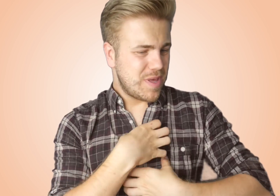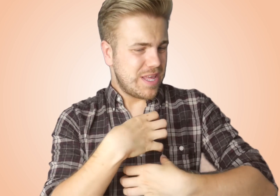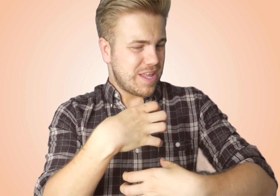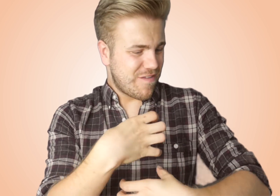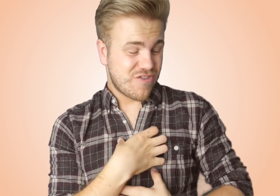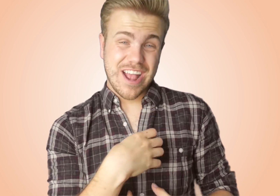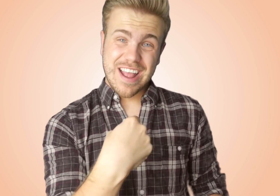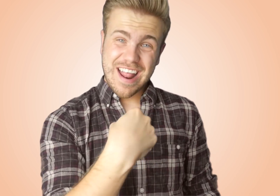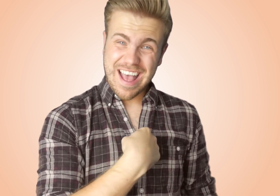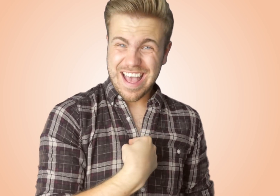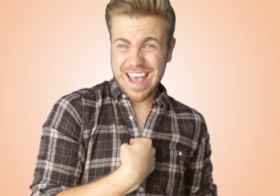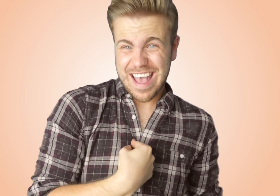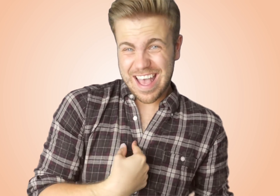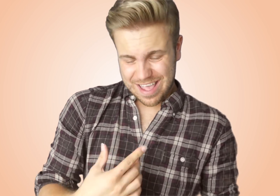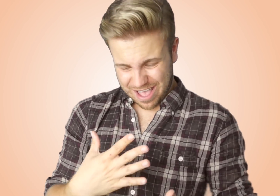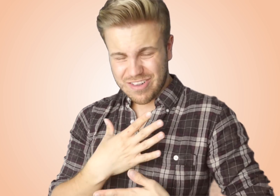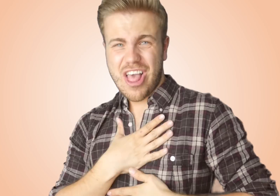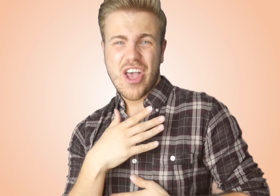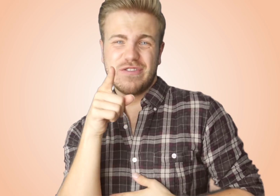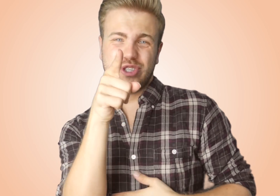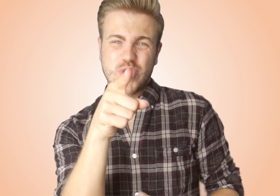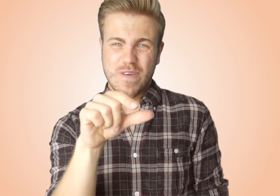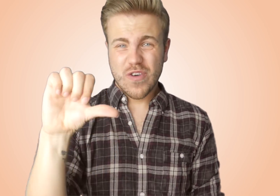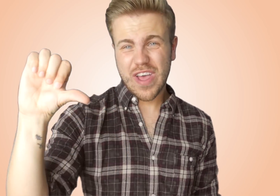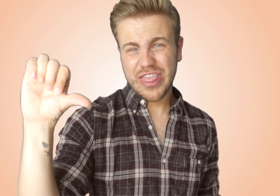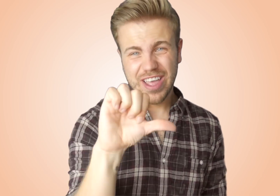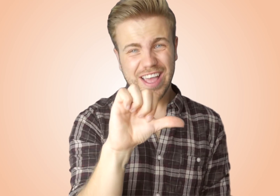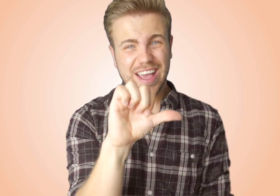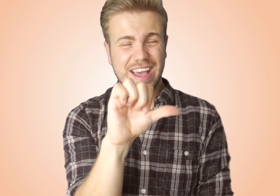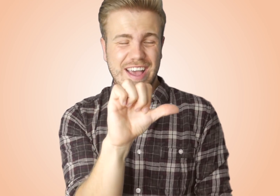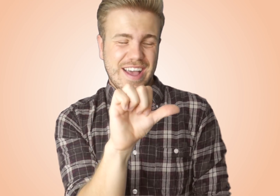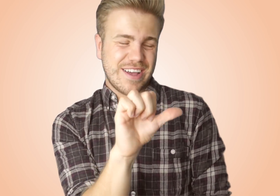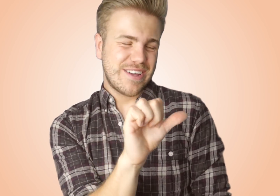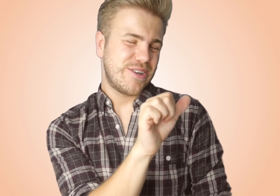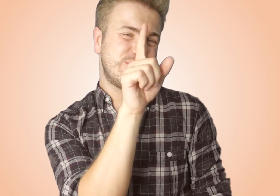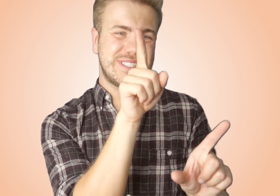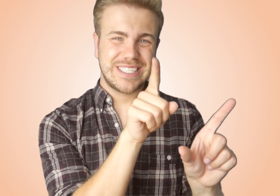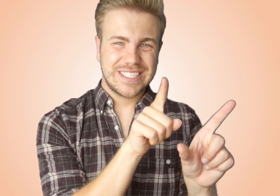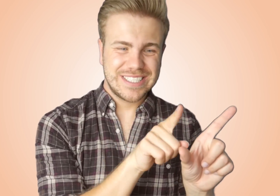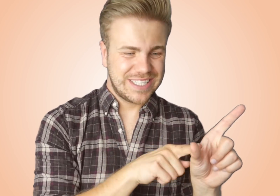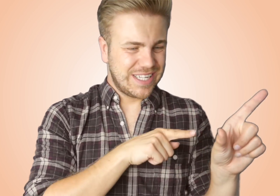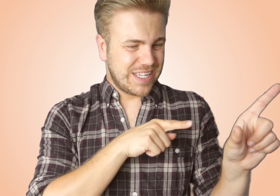be afraid I have loved you for a thousand years